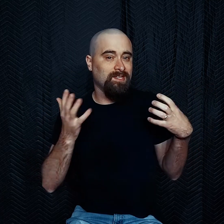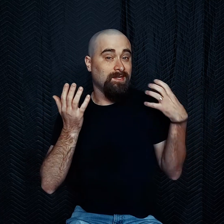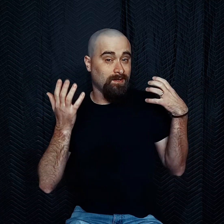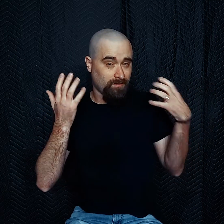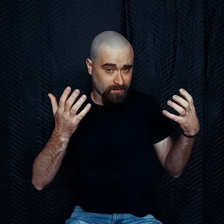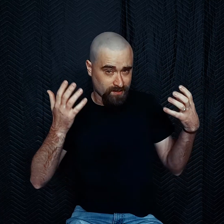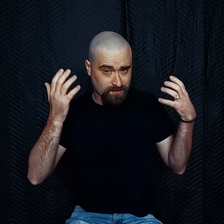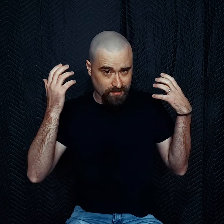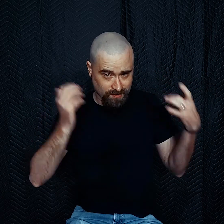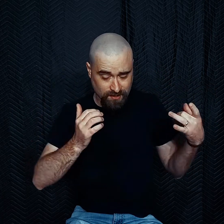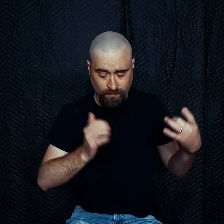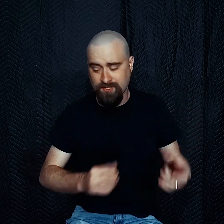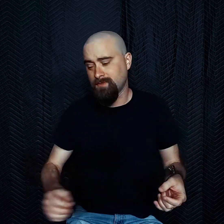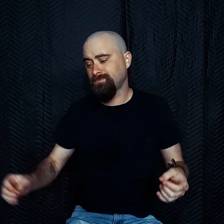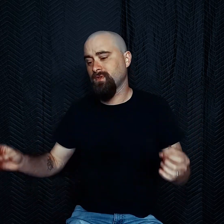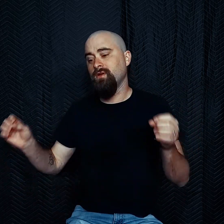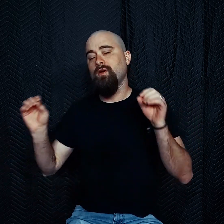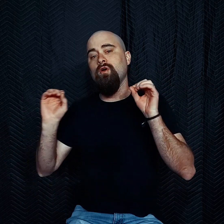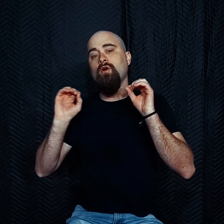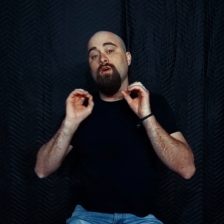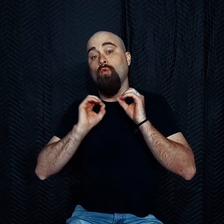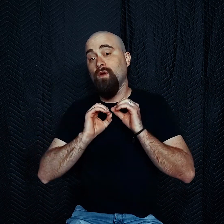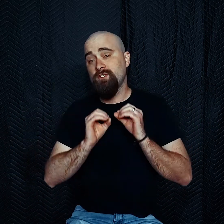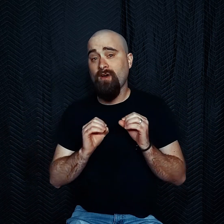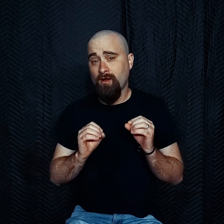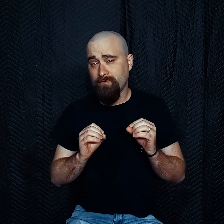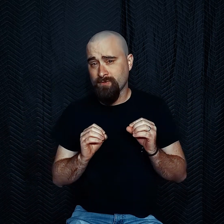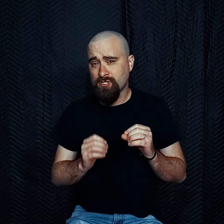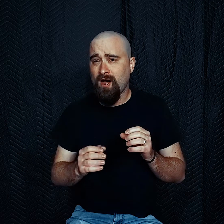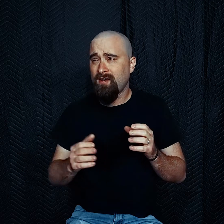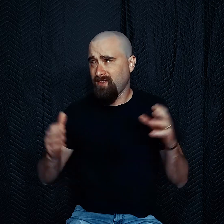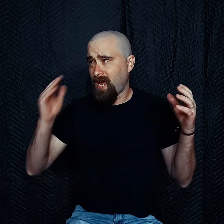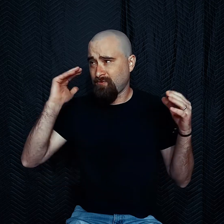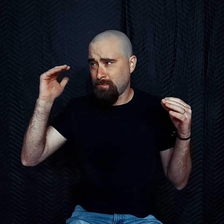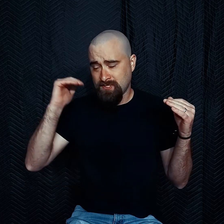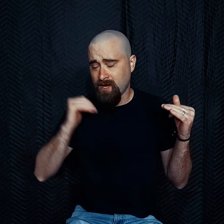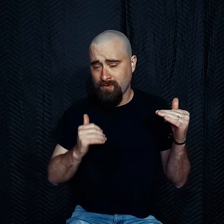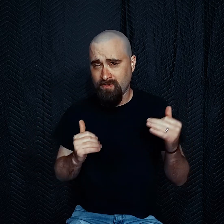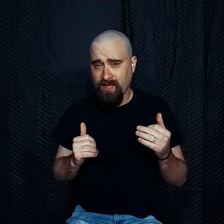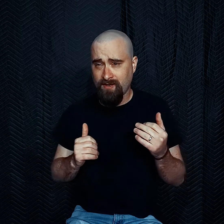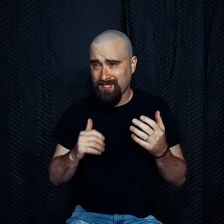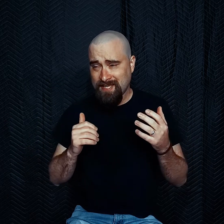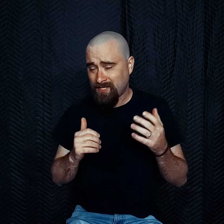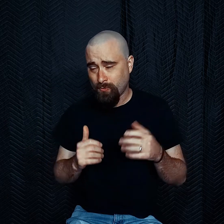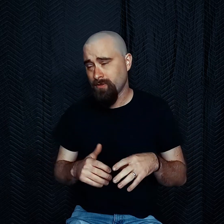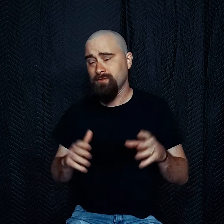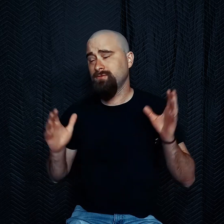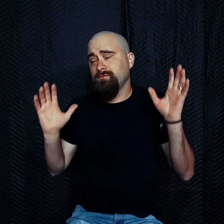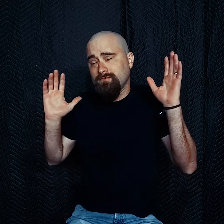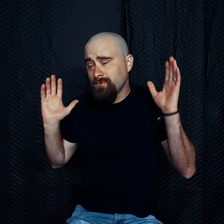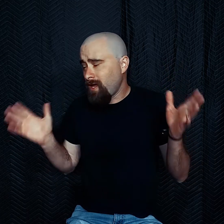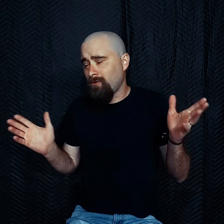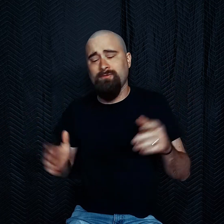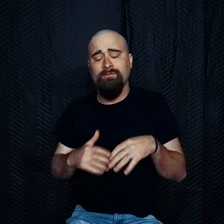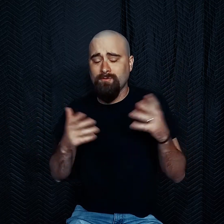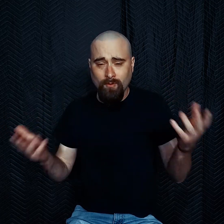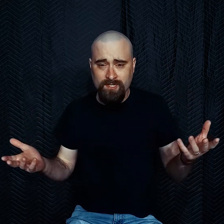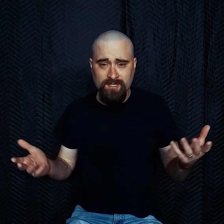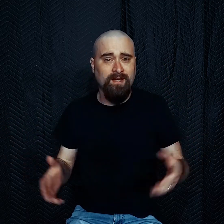in this sequence. Once you've got all of those shot, do they have to be put together in that exact order? No, of course not.